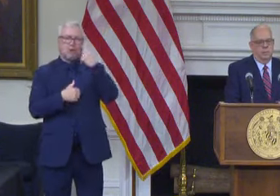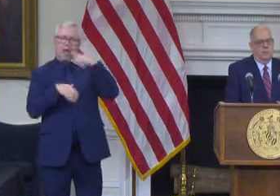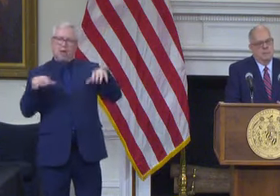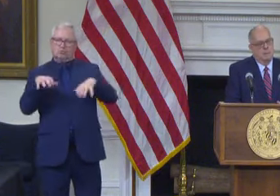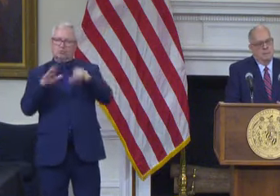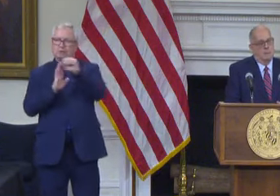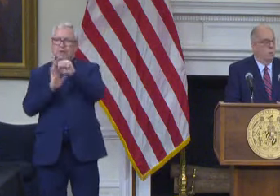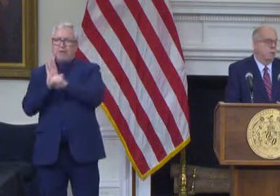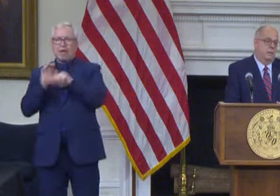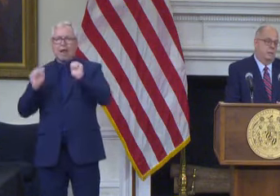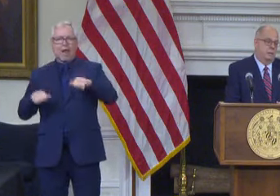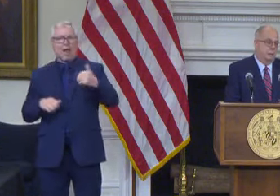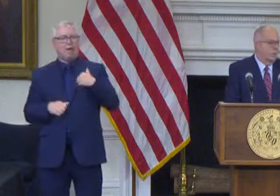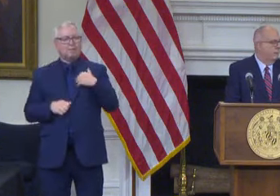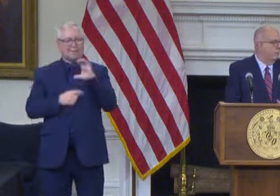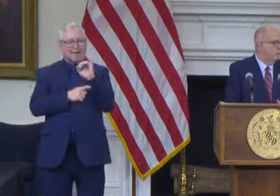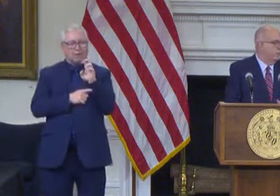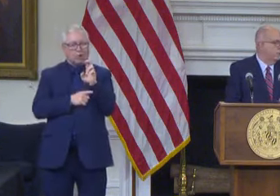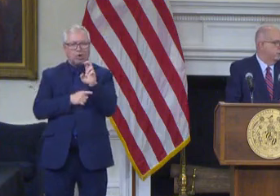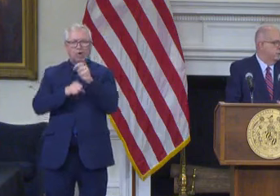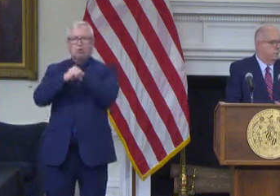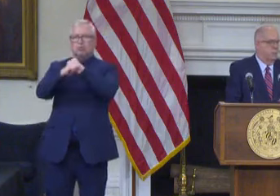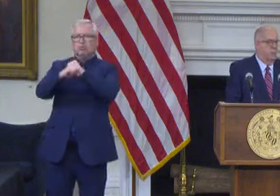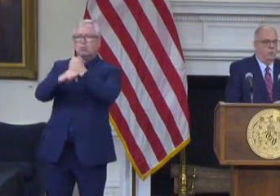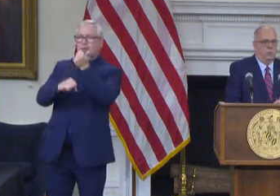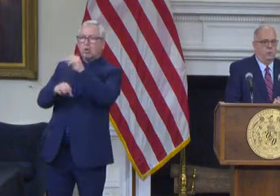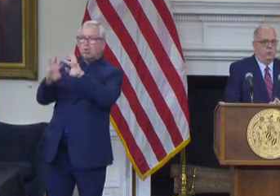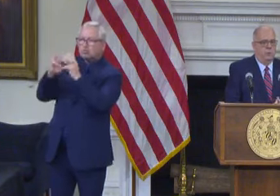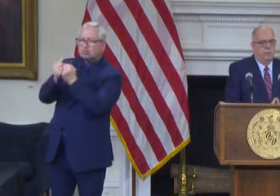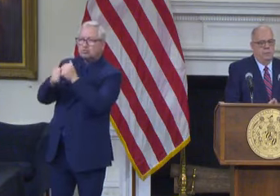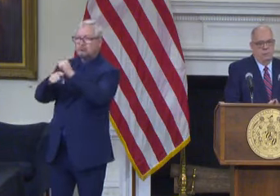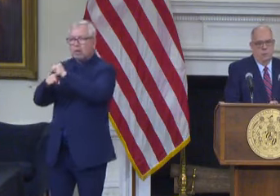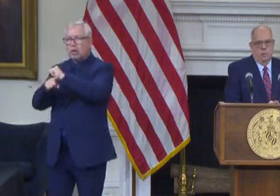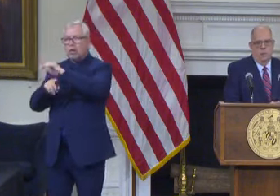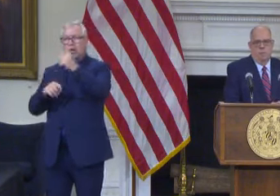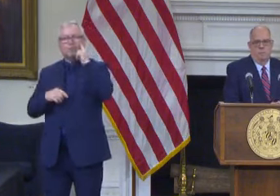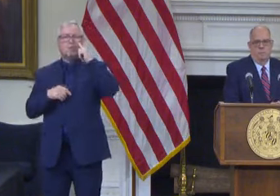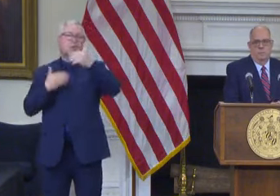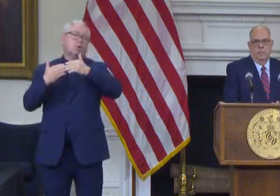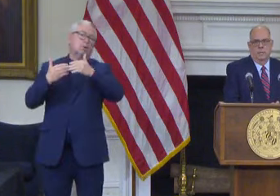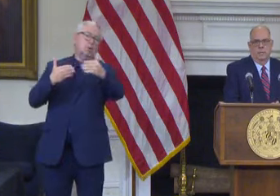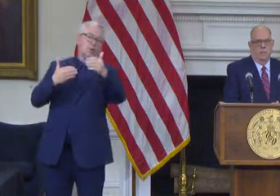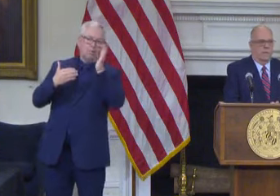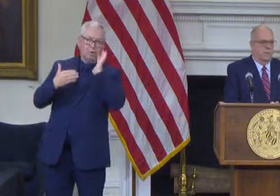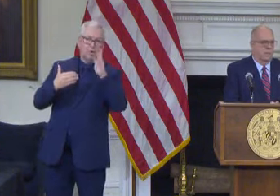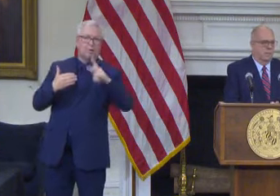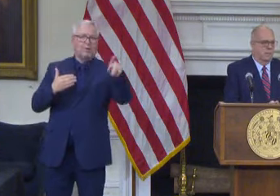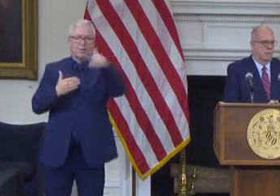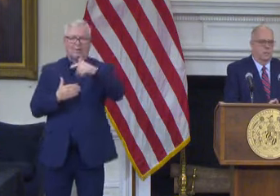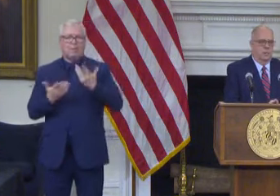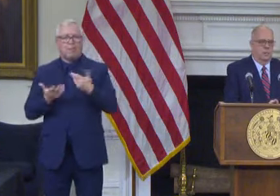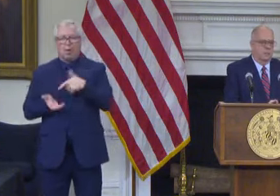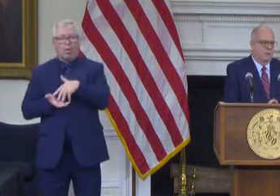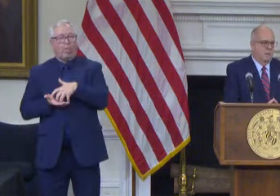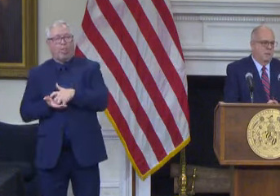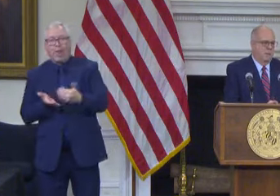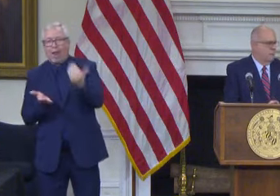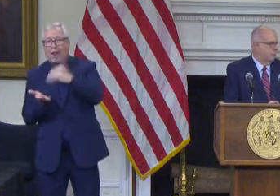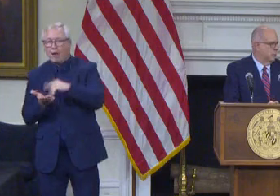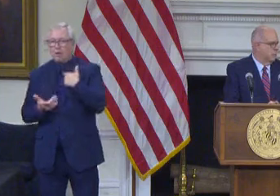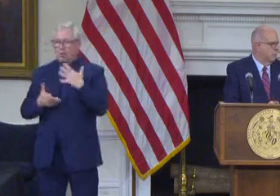summits and but this is the wave of the future people are going to be vulnerable and whether they're uh state agencies or